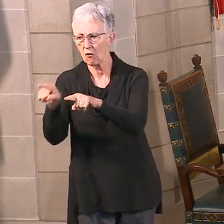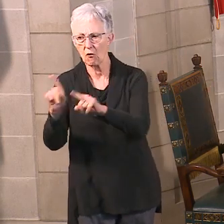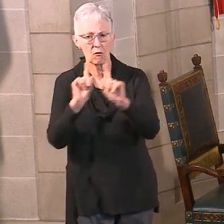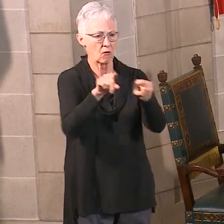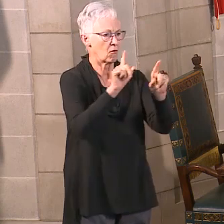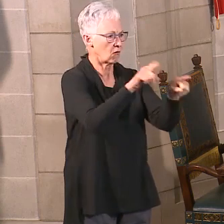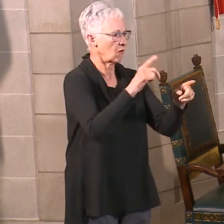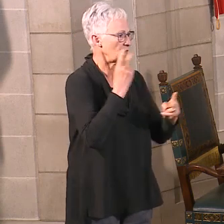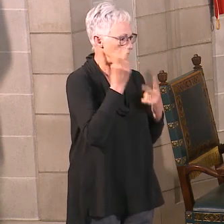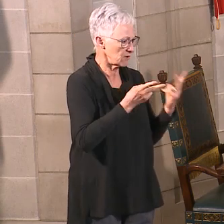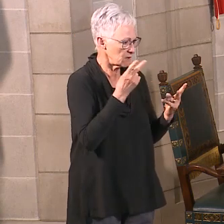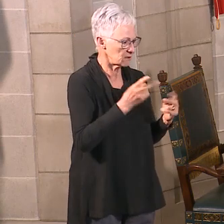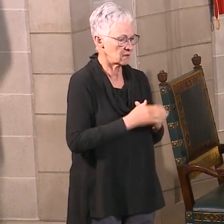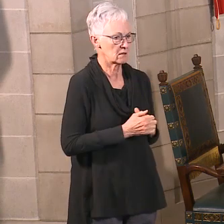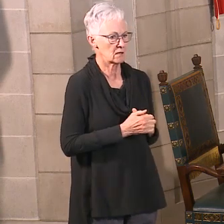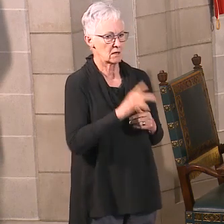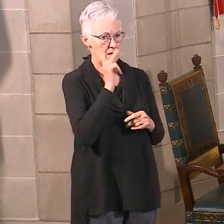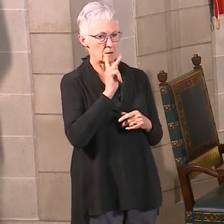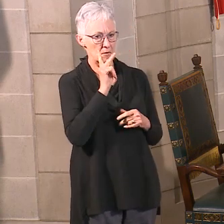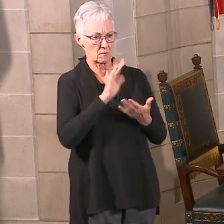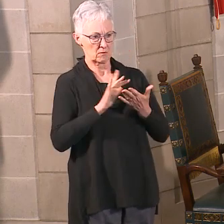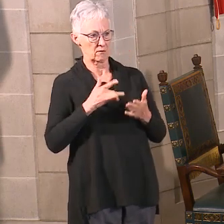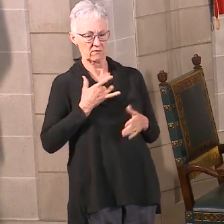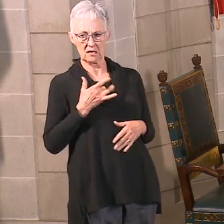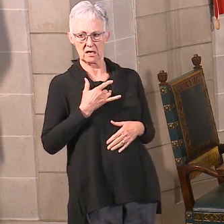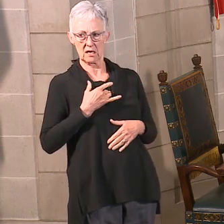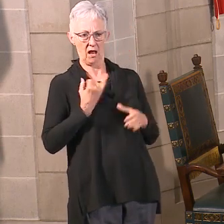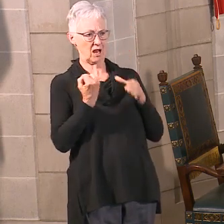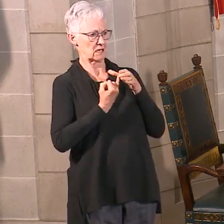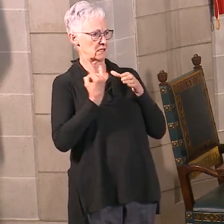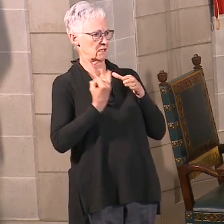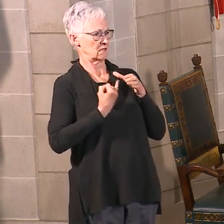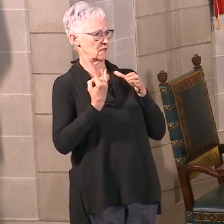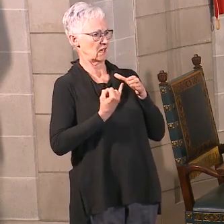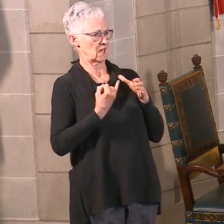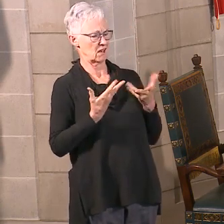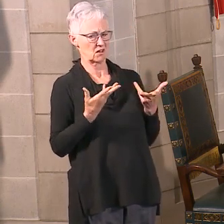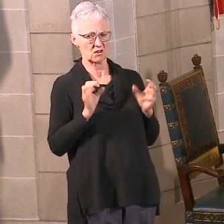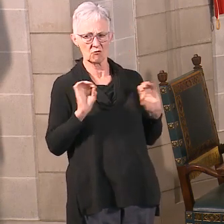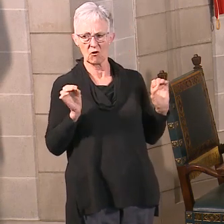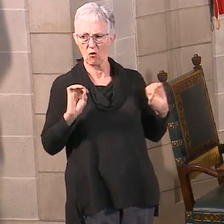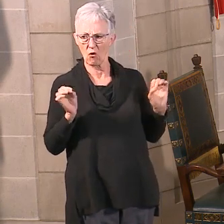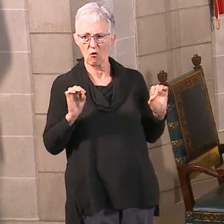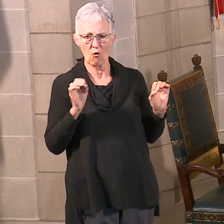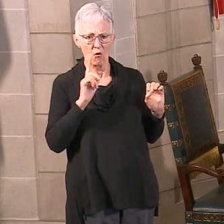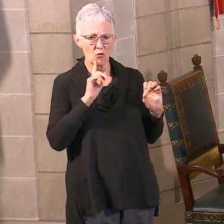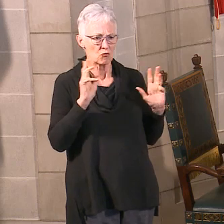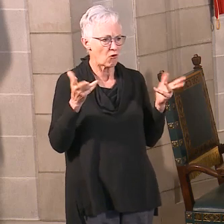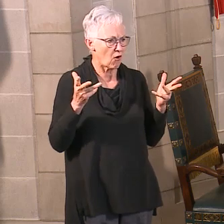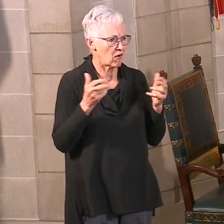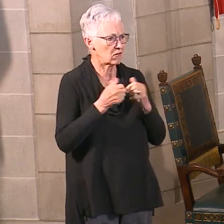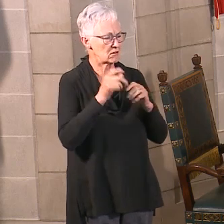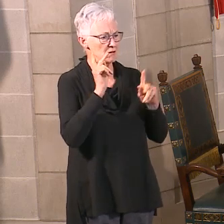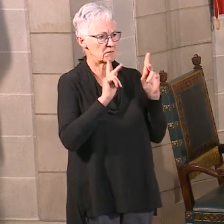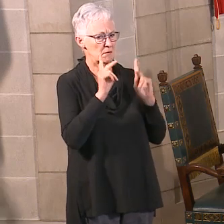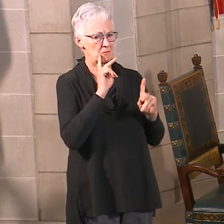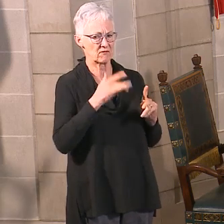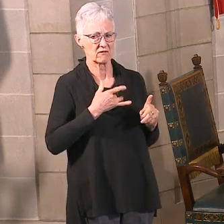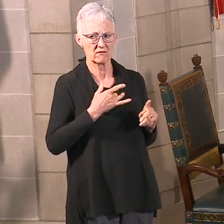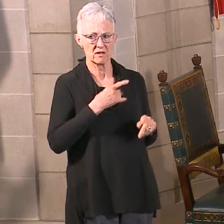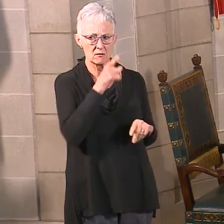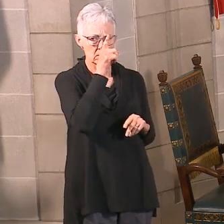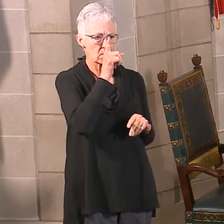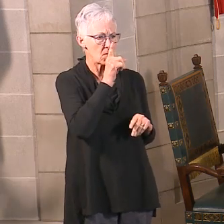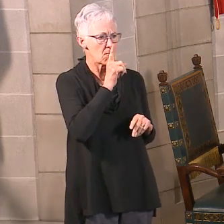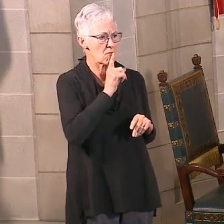become depressed, lack of that social contact. And it's important to think about your mental health just like your physical health. You know, we've said as one of our